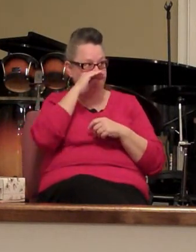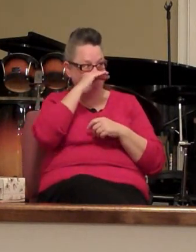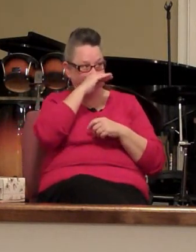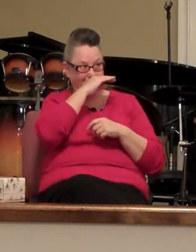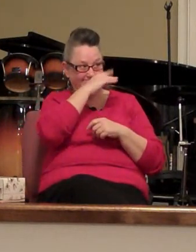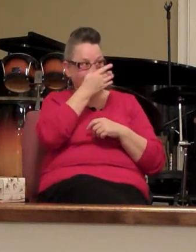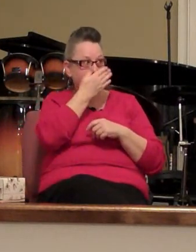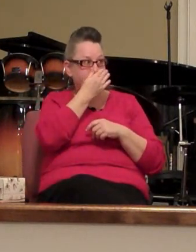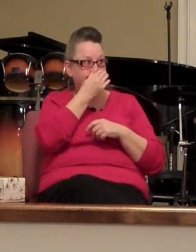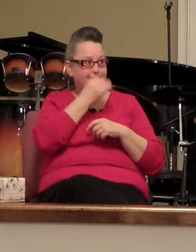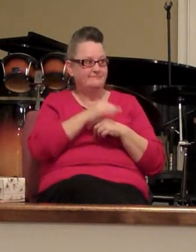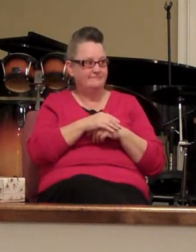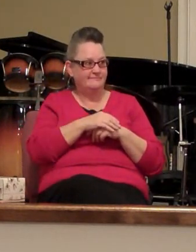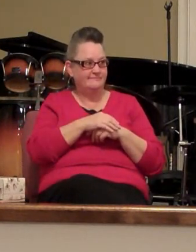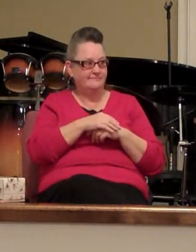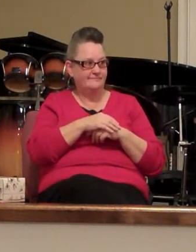I'm ready my anchor's ready he's holding well